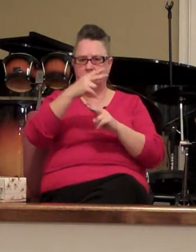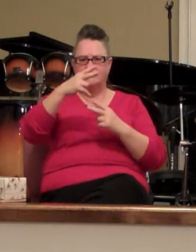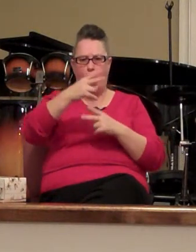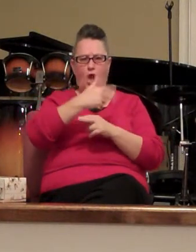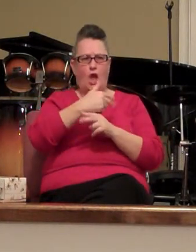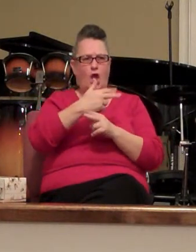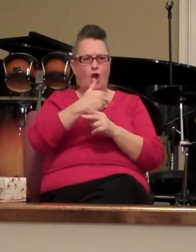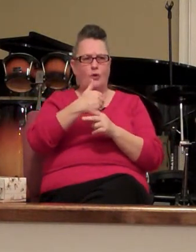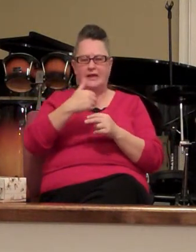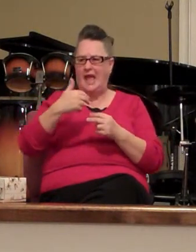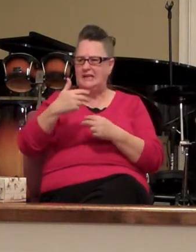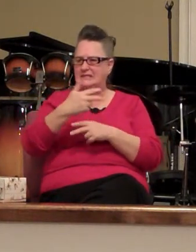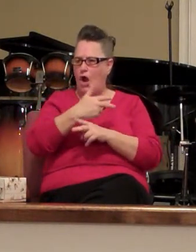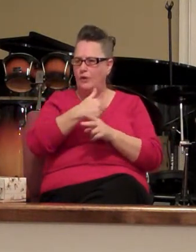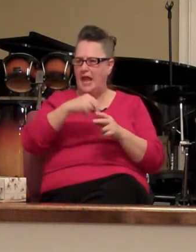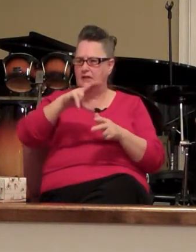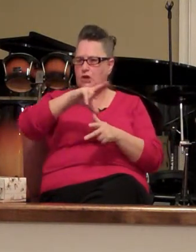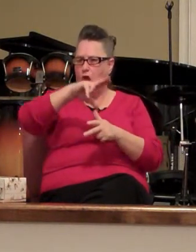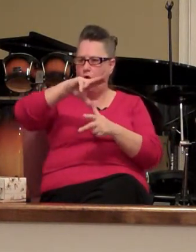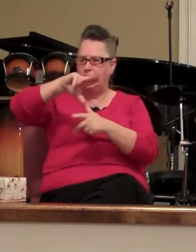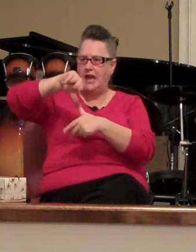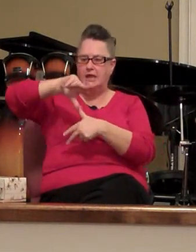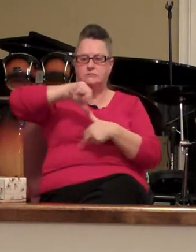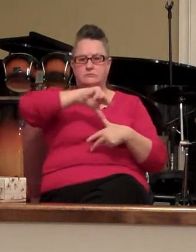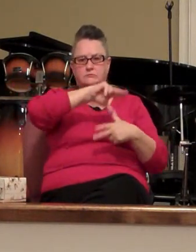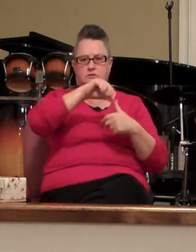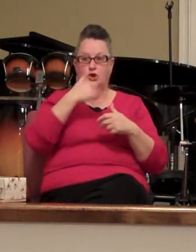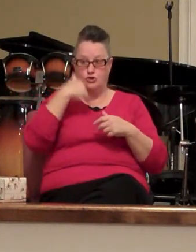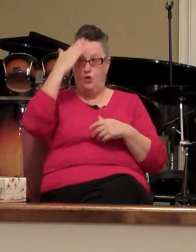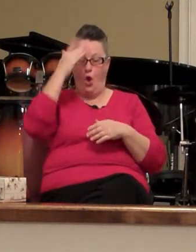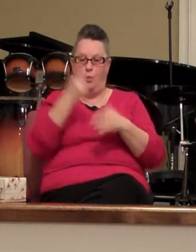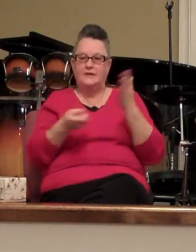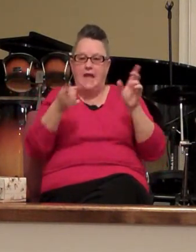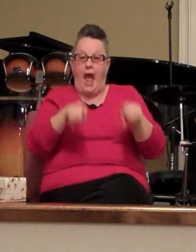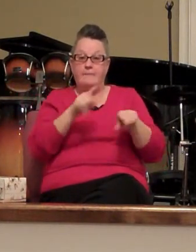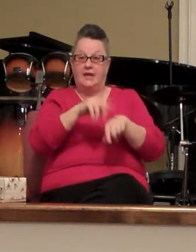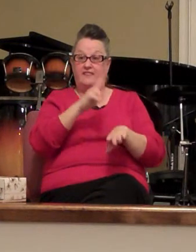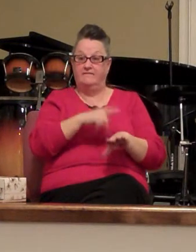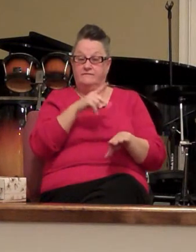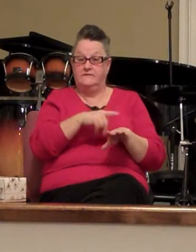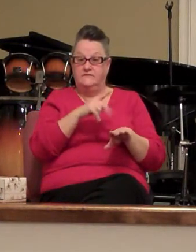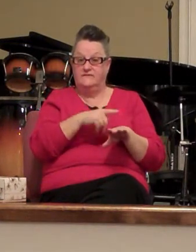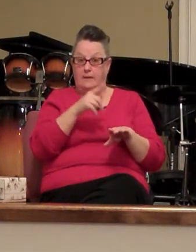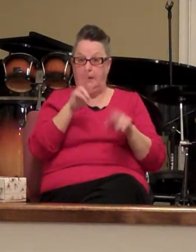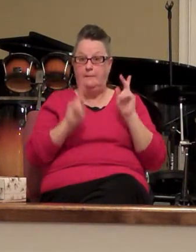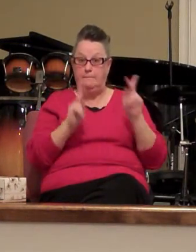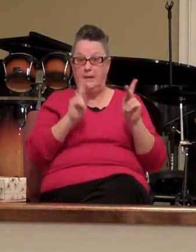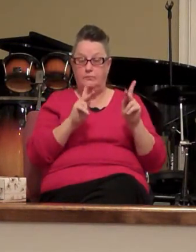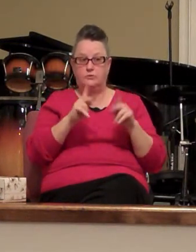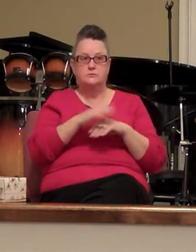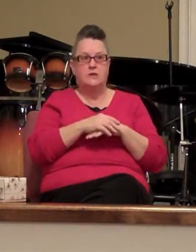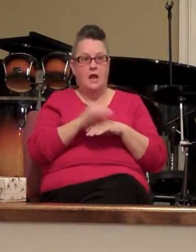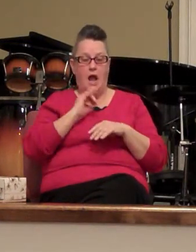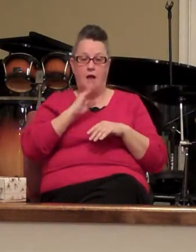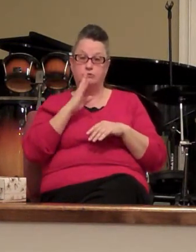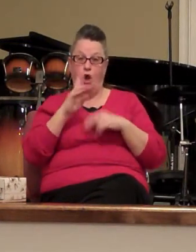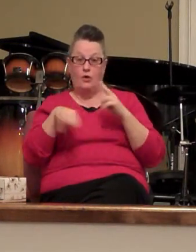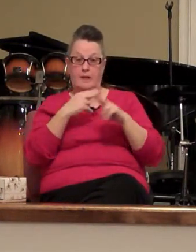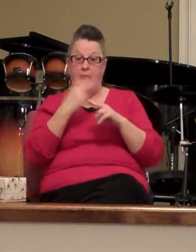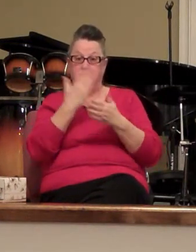we know what is going on right now in the Philippines today with all the destruction from the typhoons I'm talking about some of the biggest